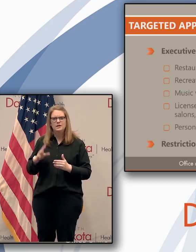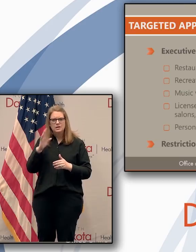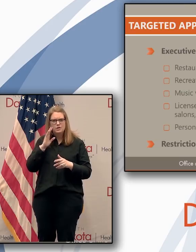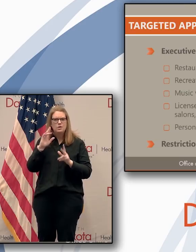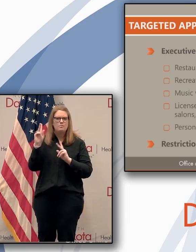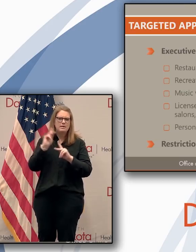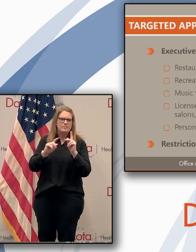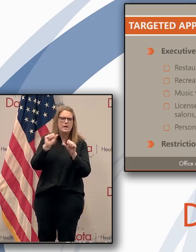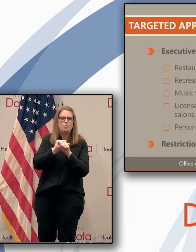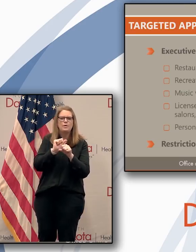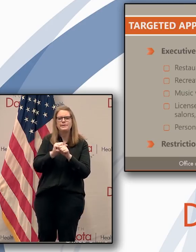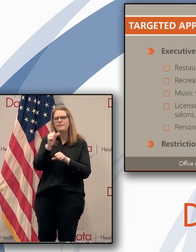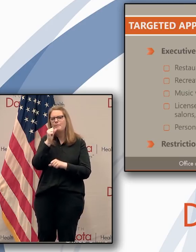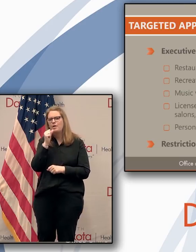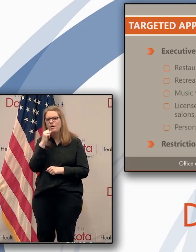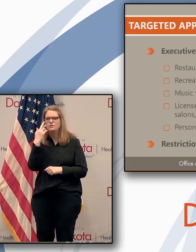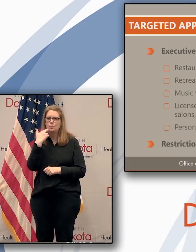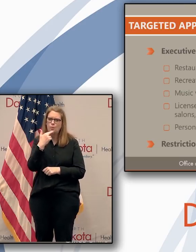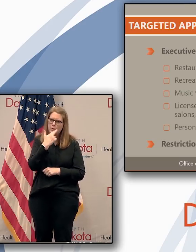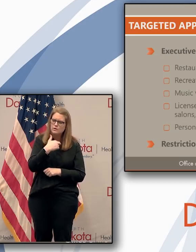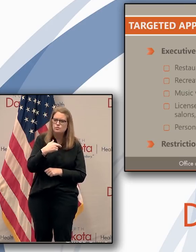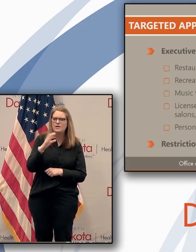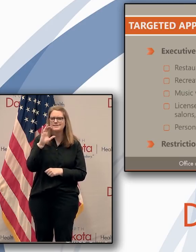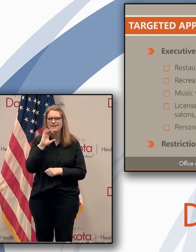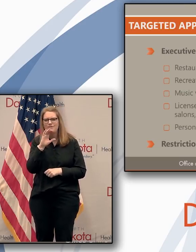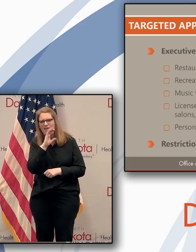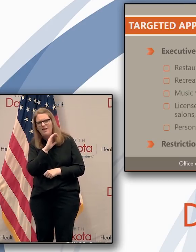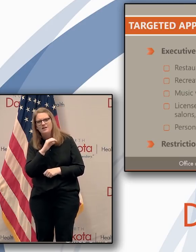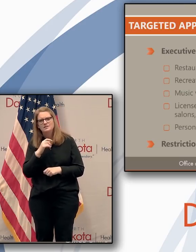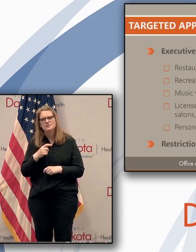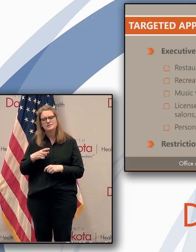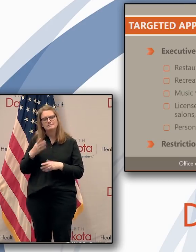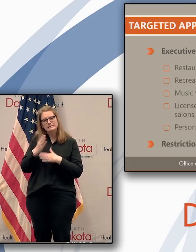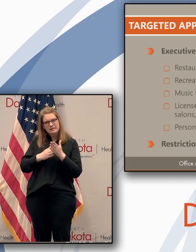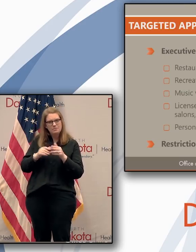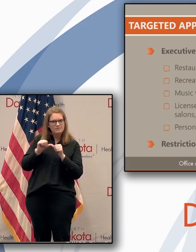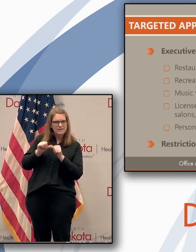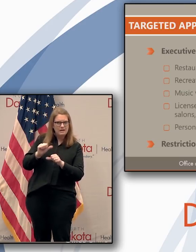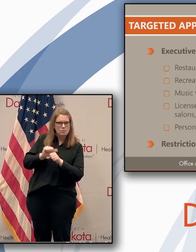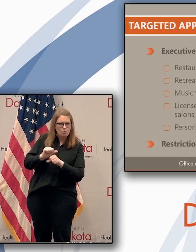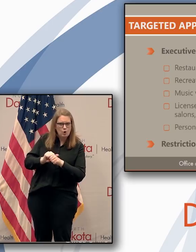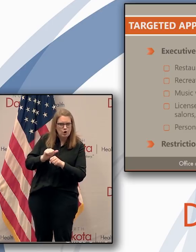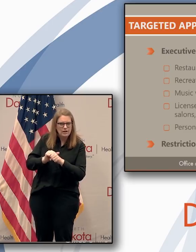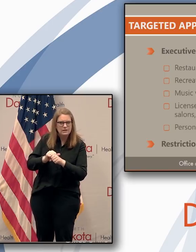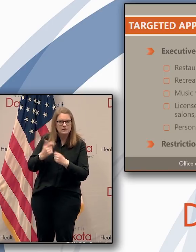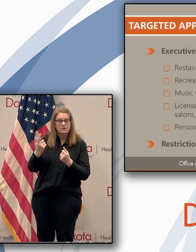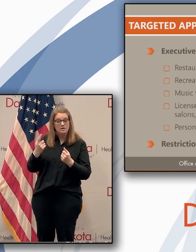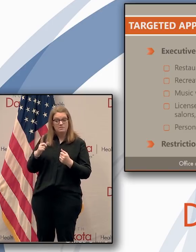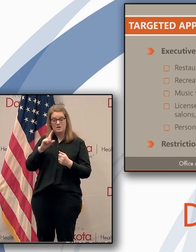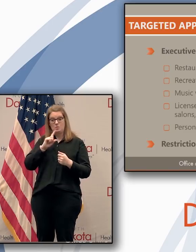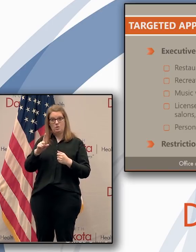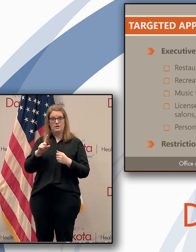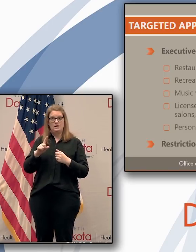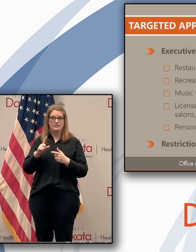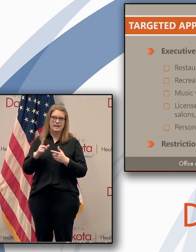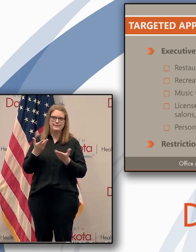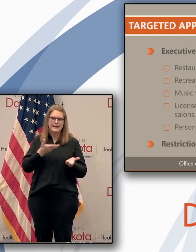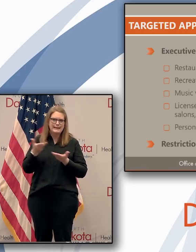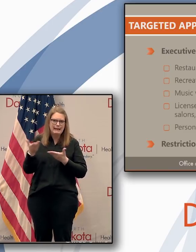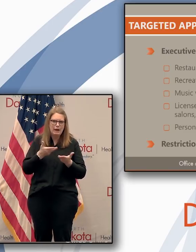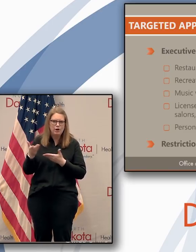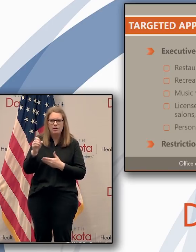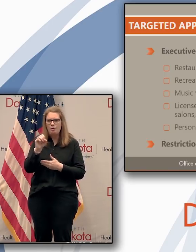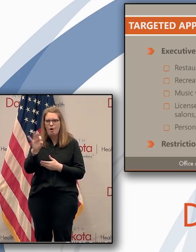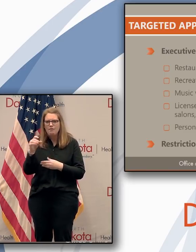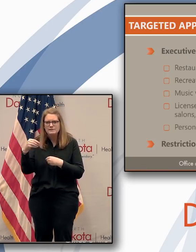worked in bars or restaurants and breweries or cafes. Some of them have kept working and have built really significant carry out and off